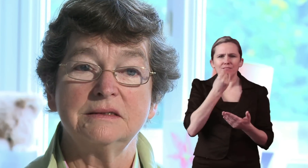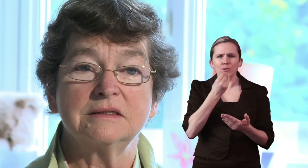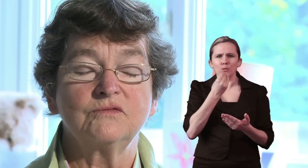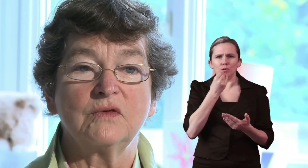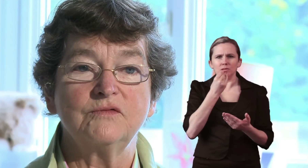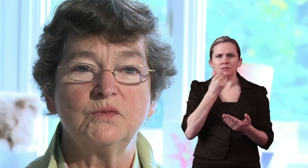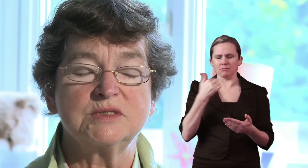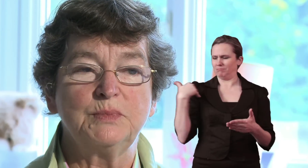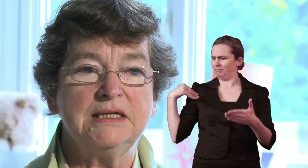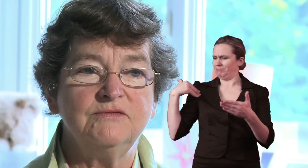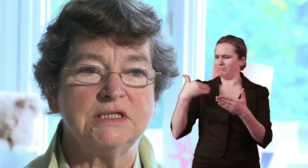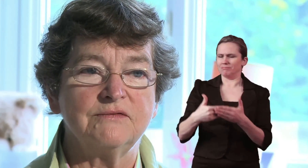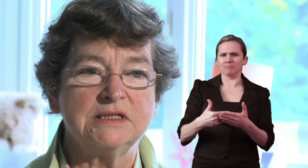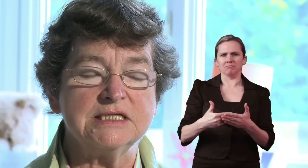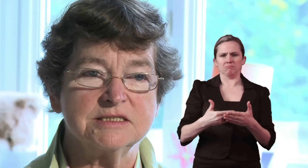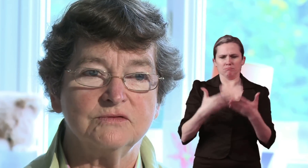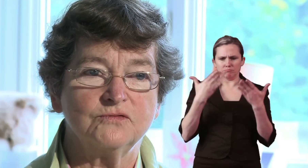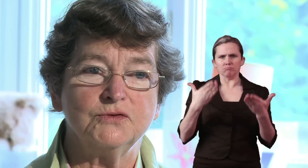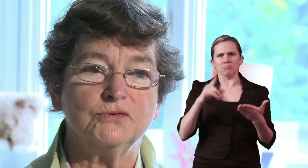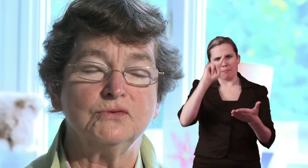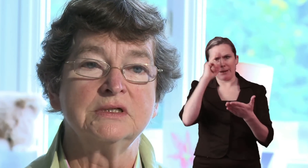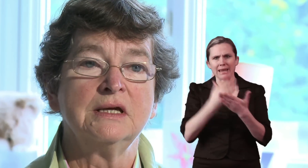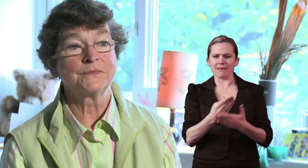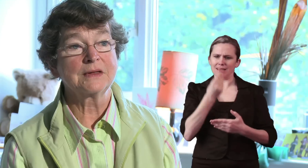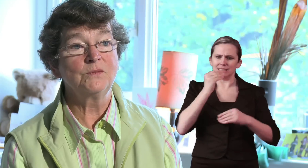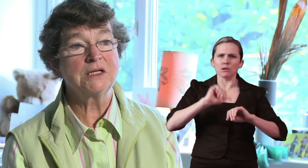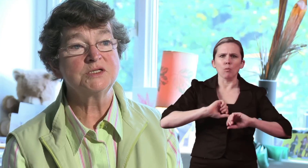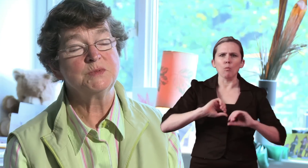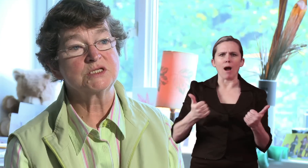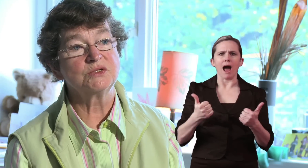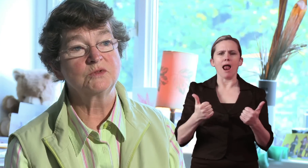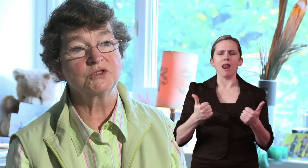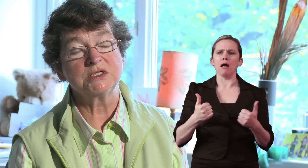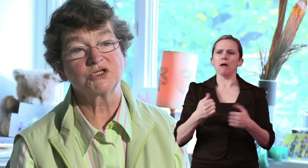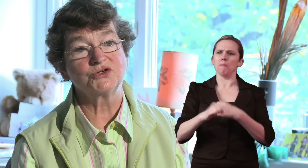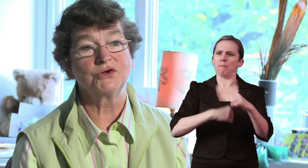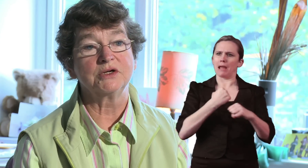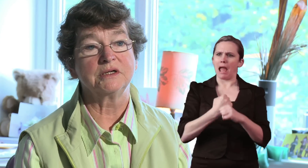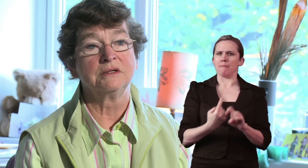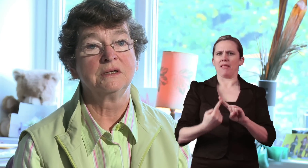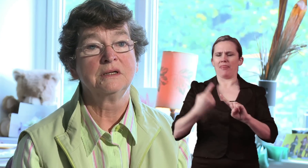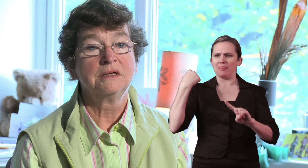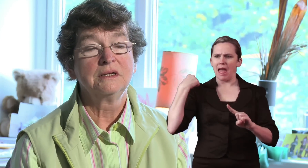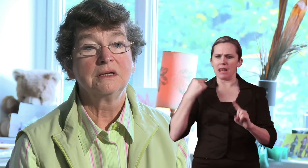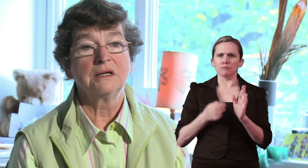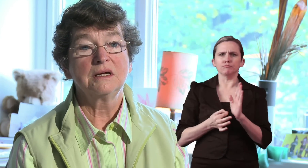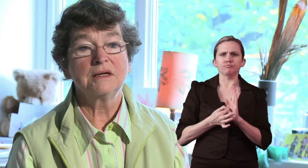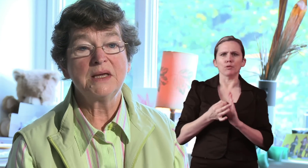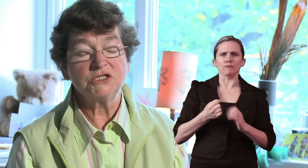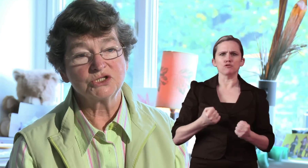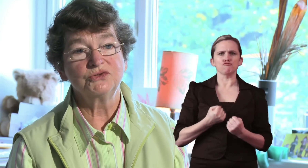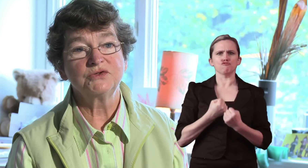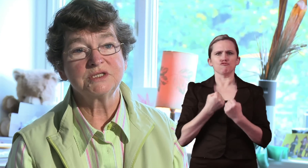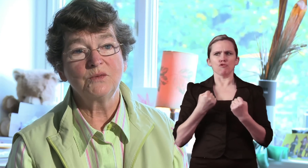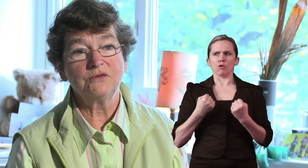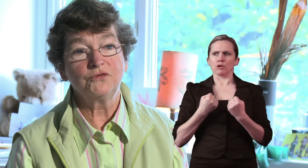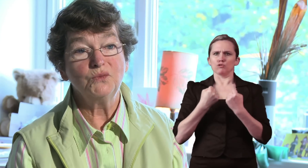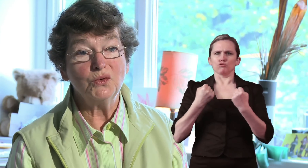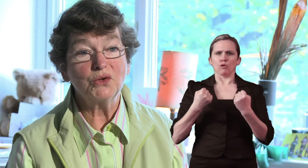I've always believed in having decent food. And when I got a bit stronger I made sure that I went for a walk